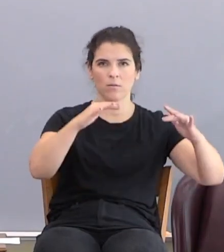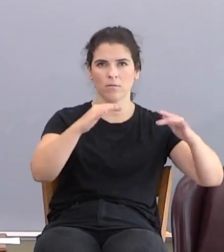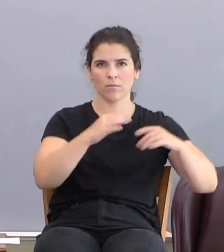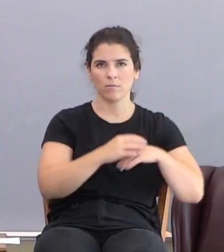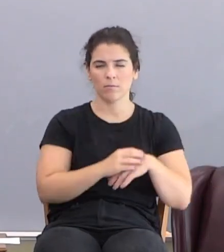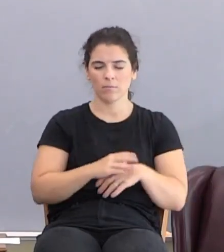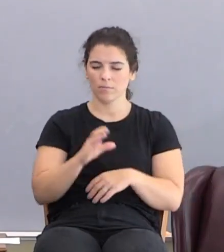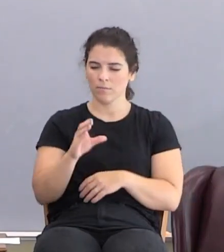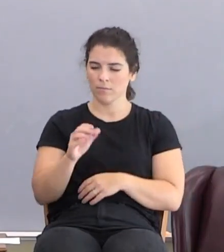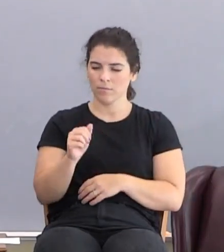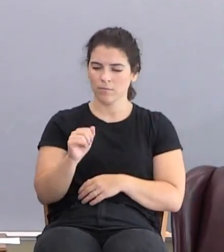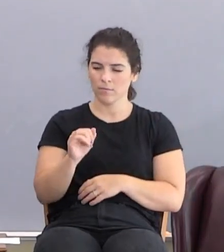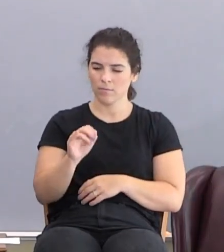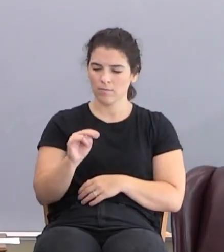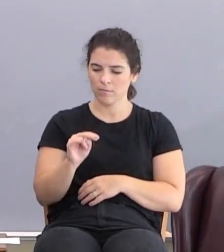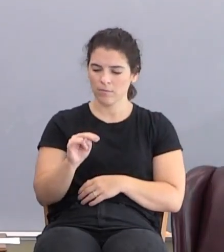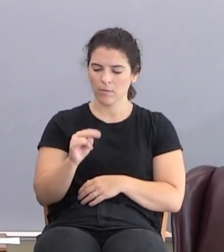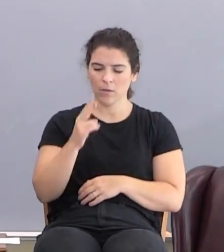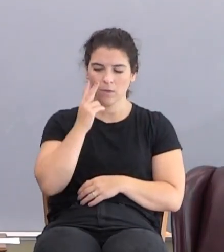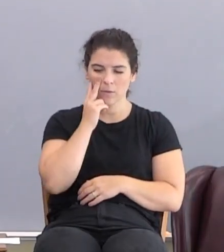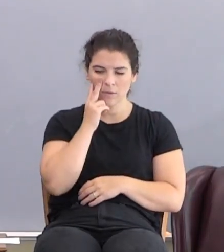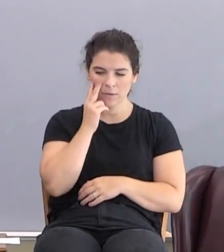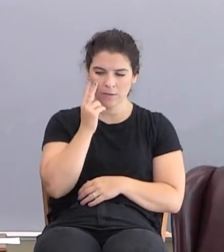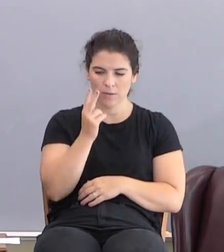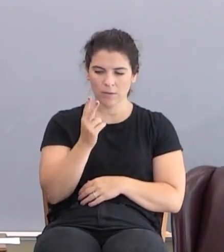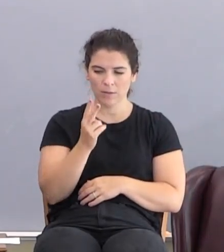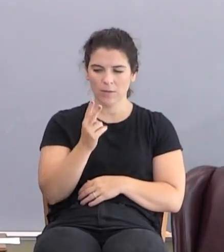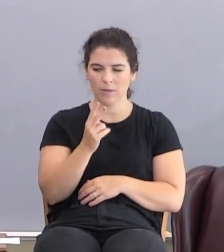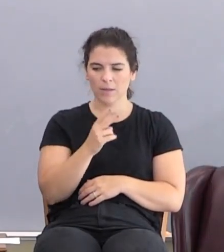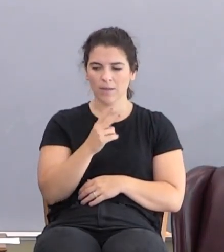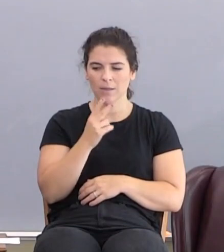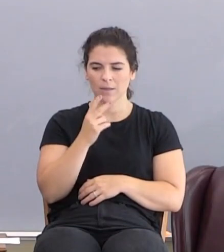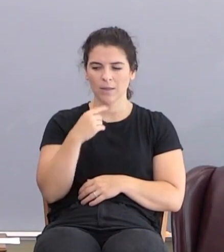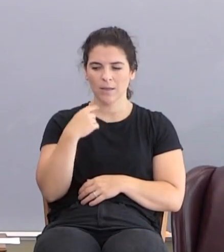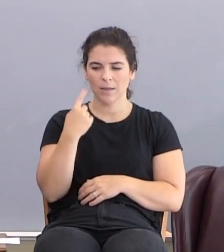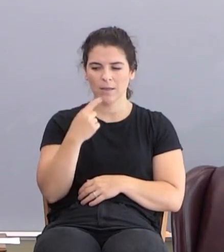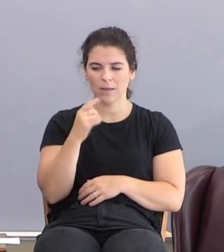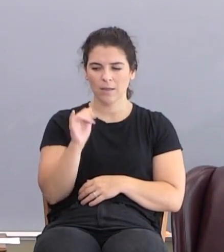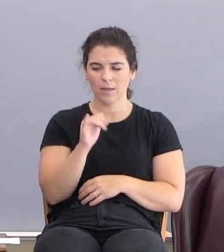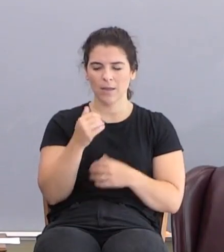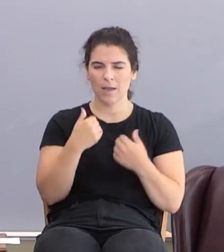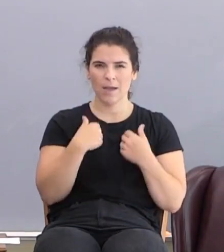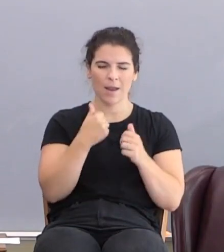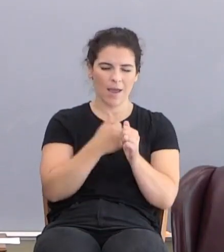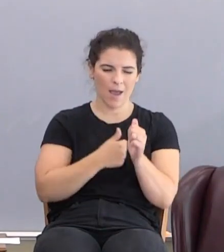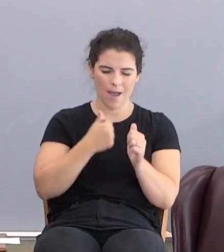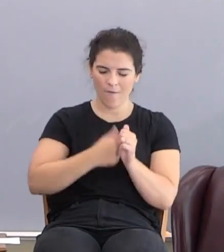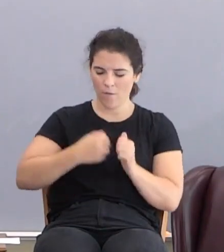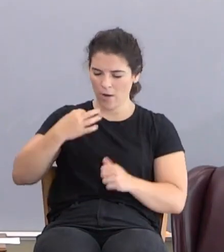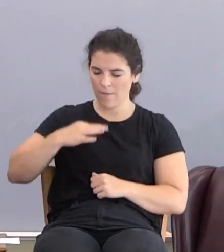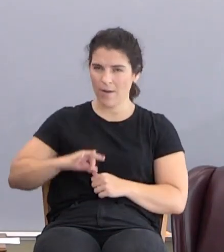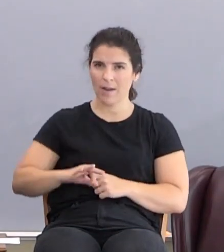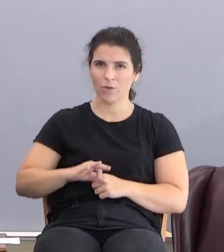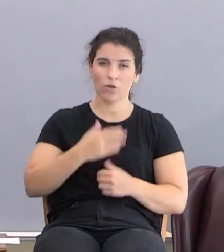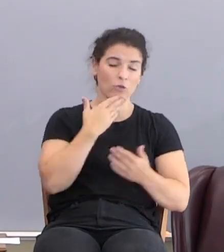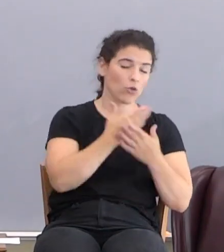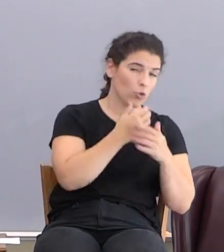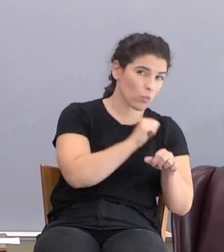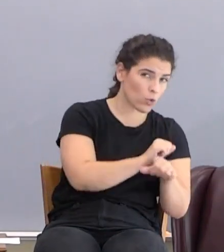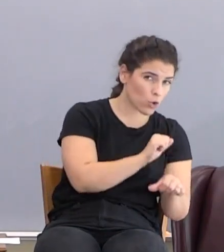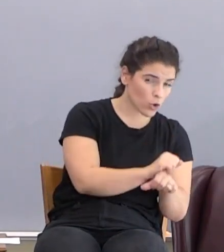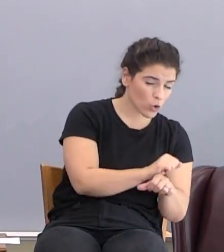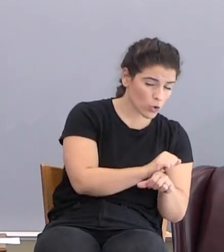Cain was seen. It looked like he had every advantage. He had the good works.